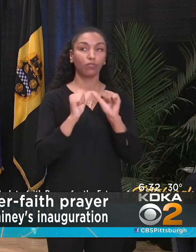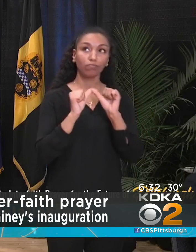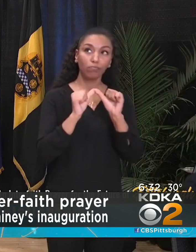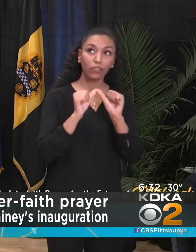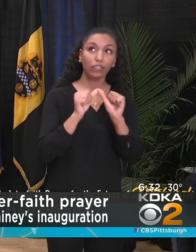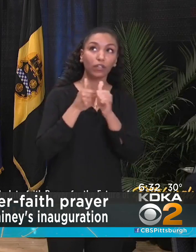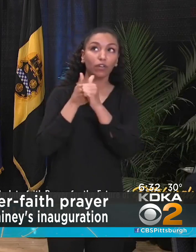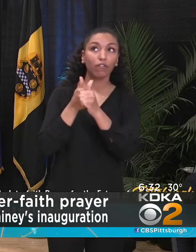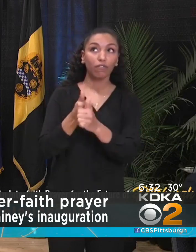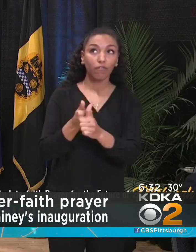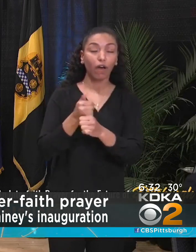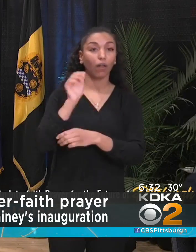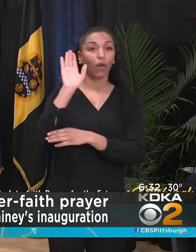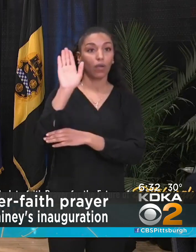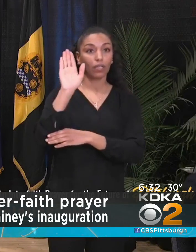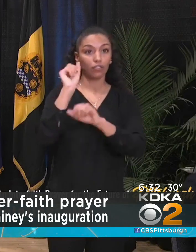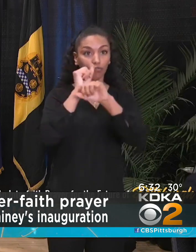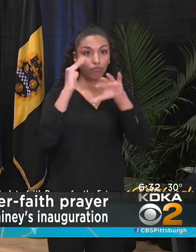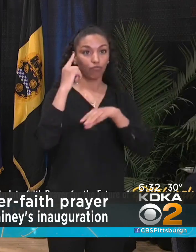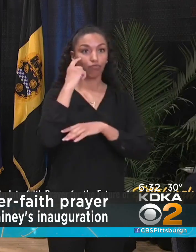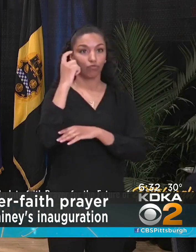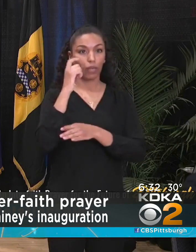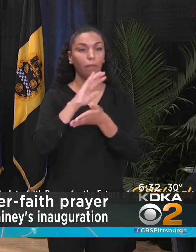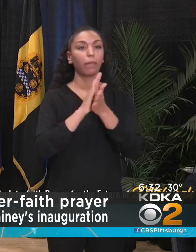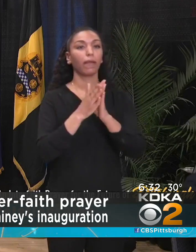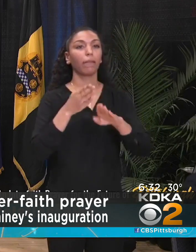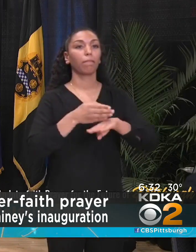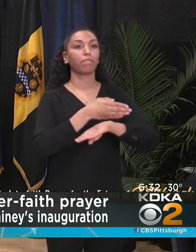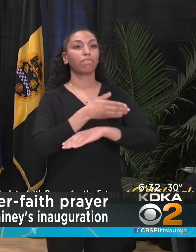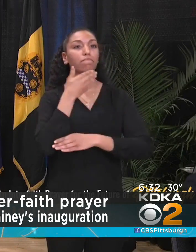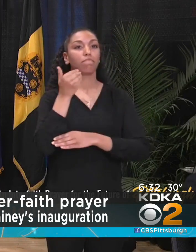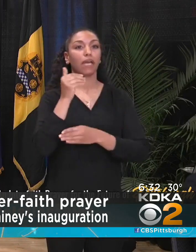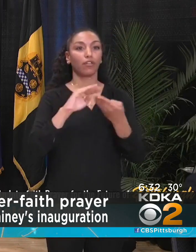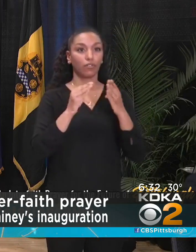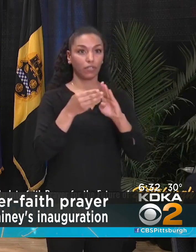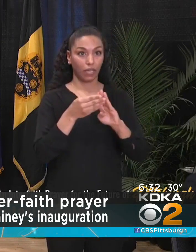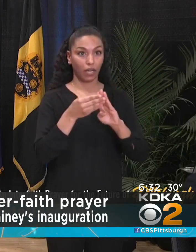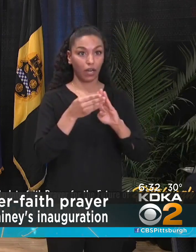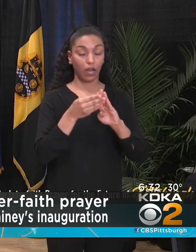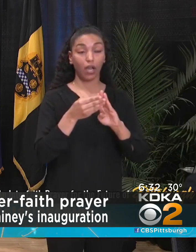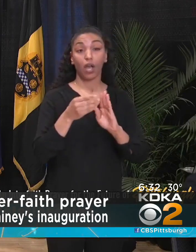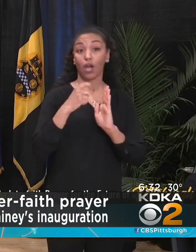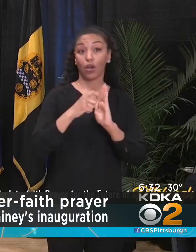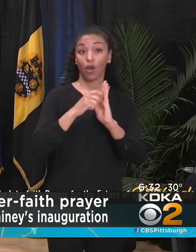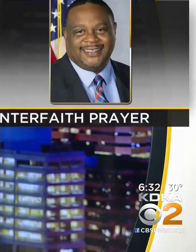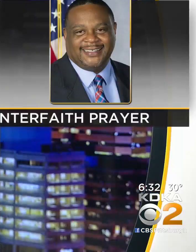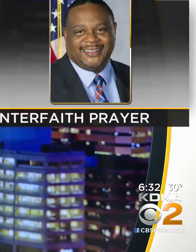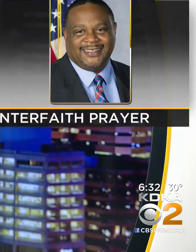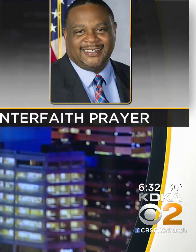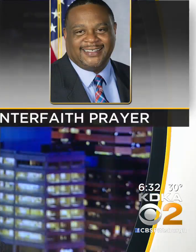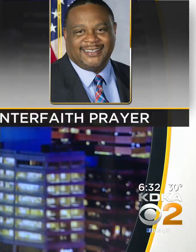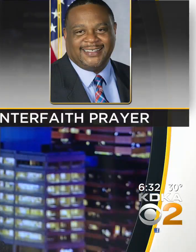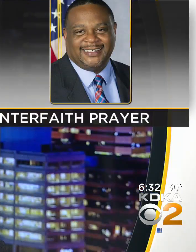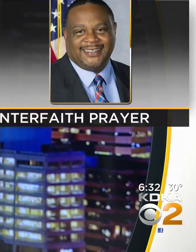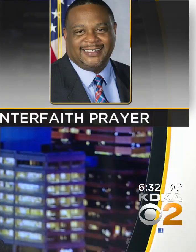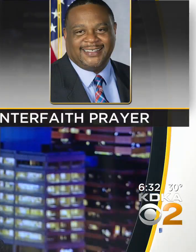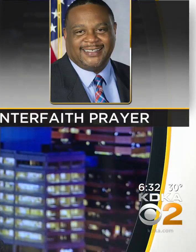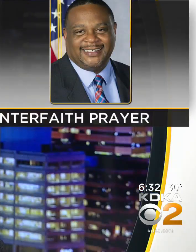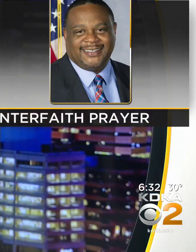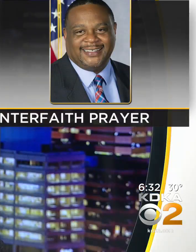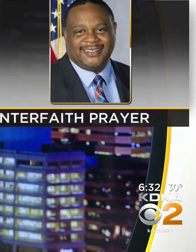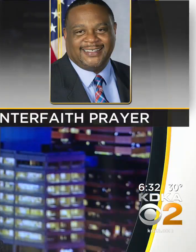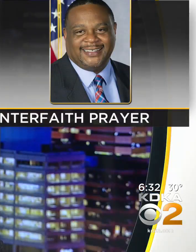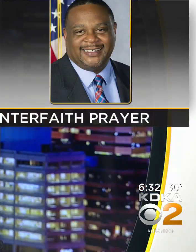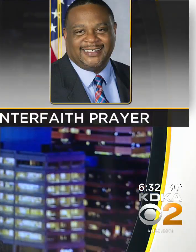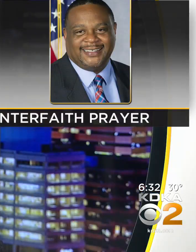of driving it to be a better city. Ahead of being sworn in as mayor tomorrow, Mayor-elect Ed Ganey was the focus